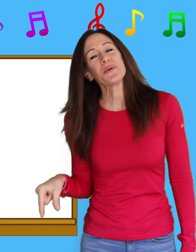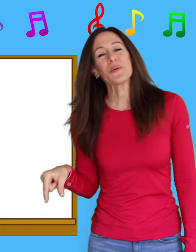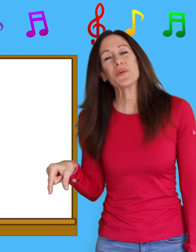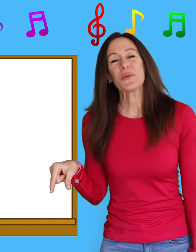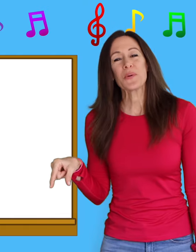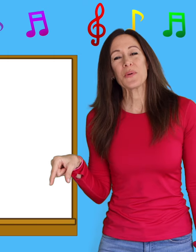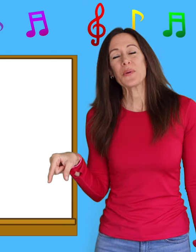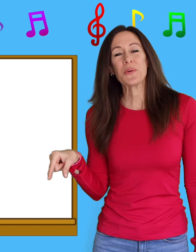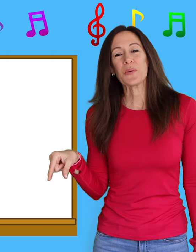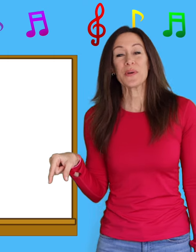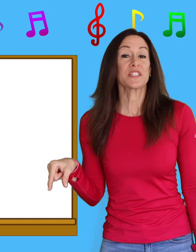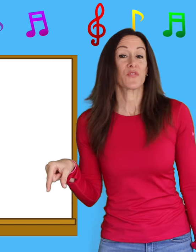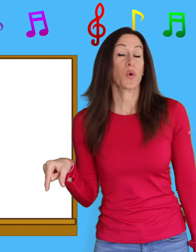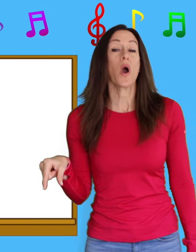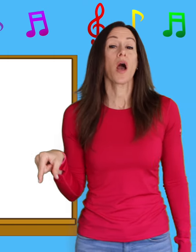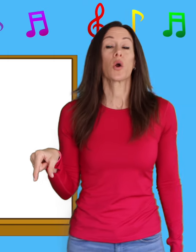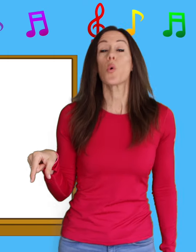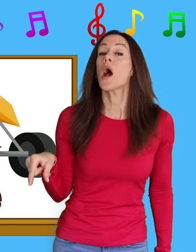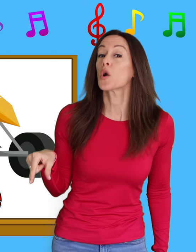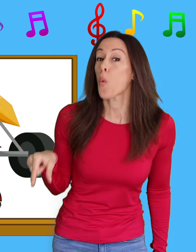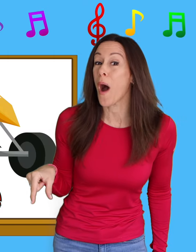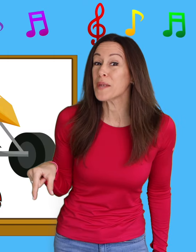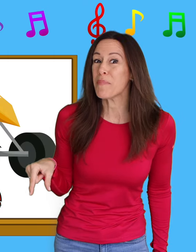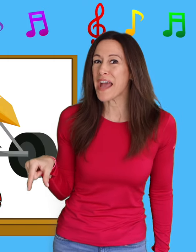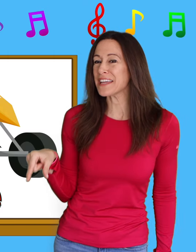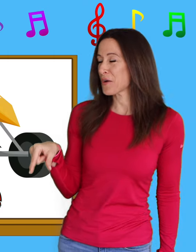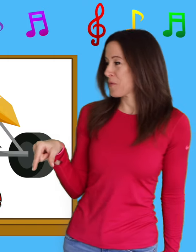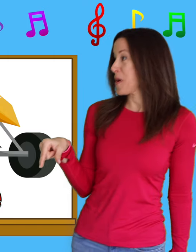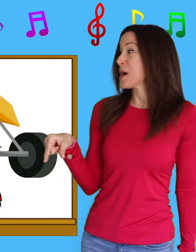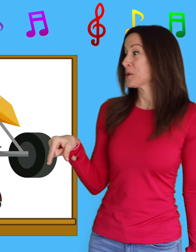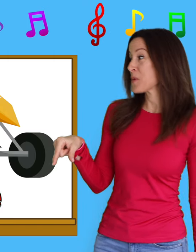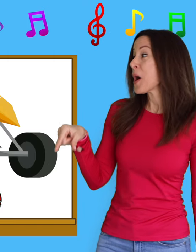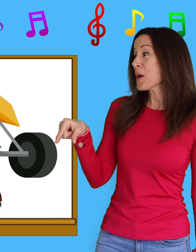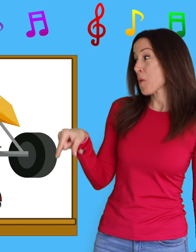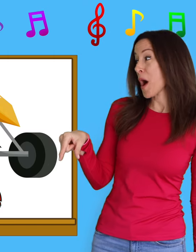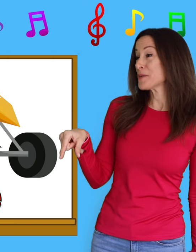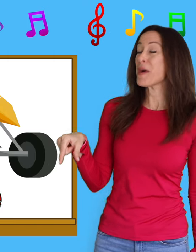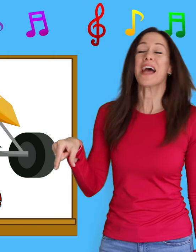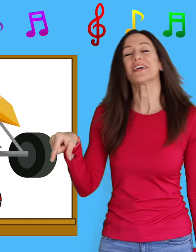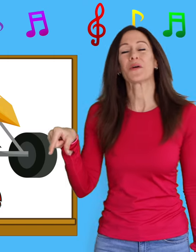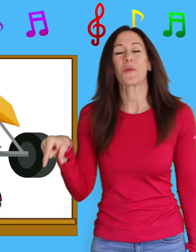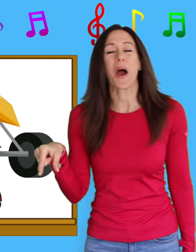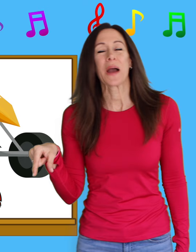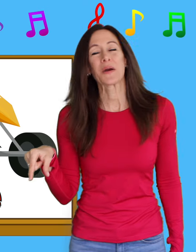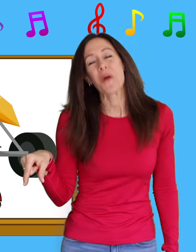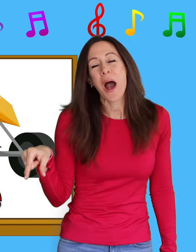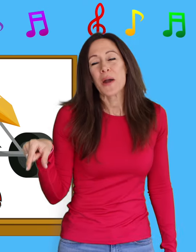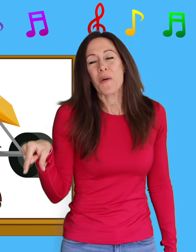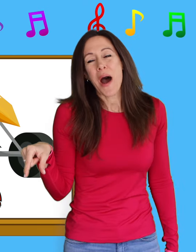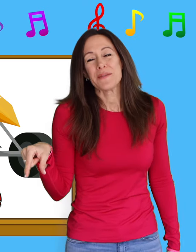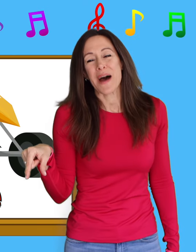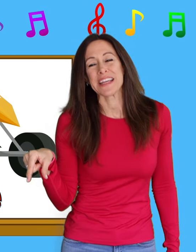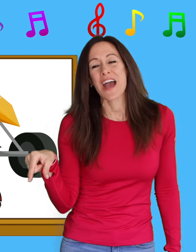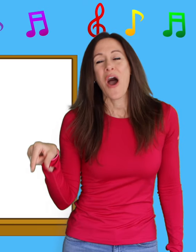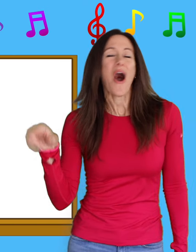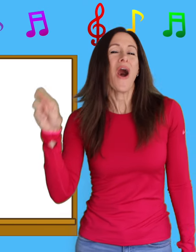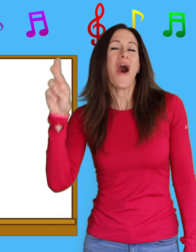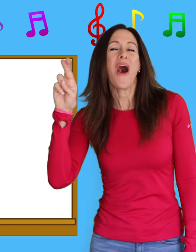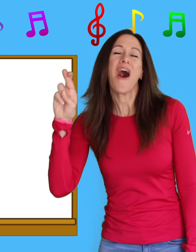Q is for qu-qu-quad bike, qu-qu-quad bike, qu-qu-quad bike. R